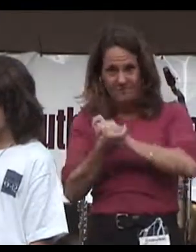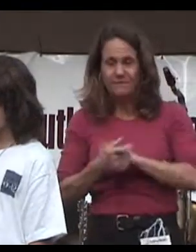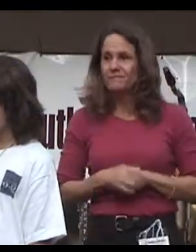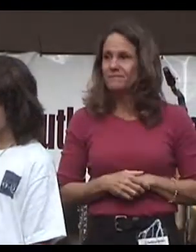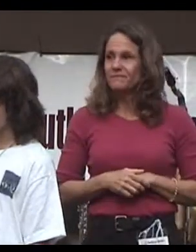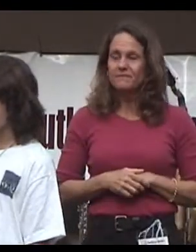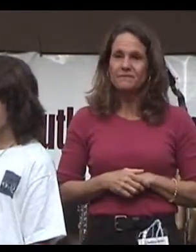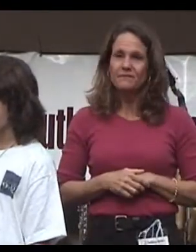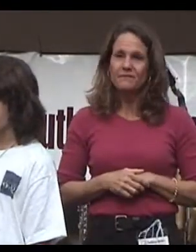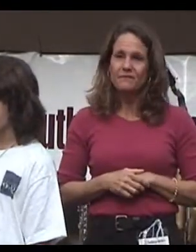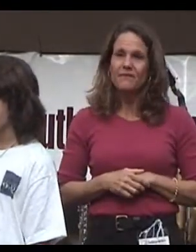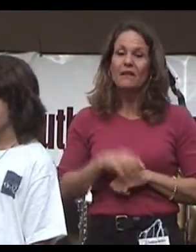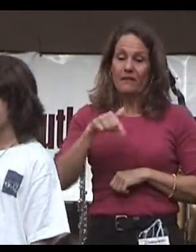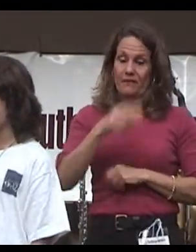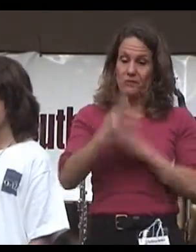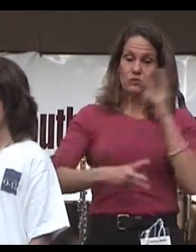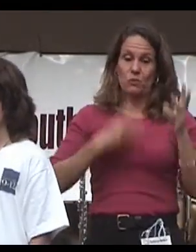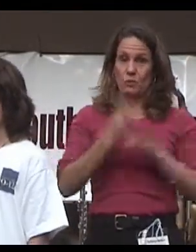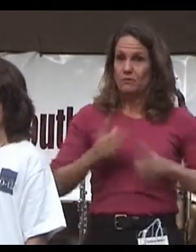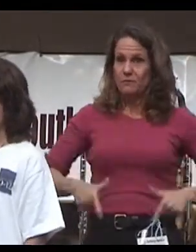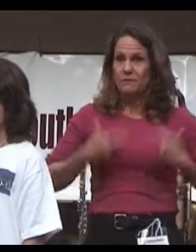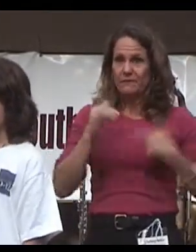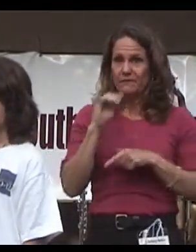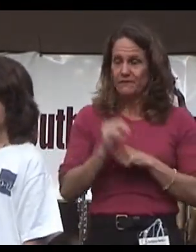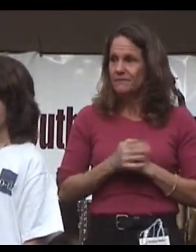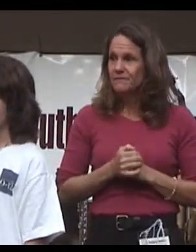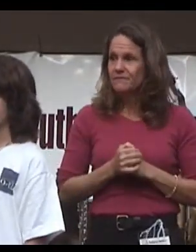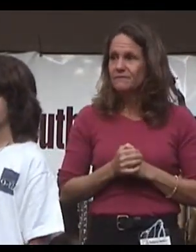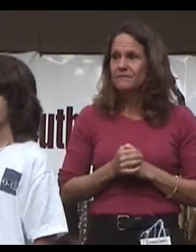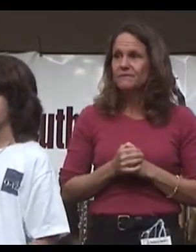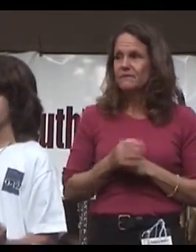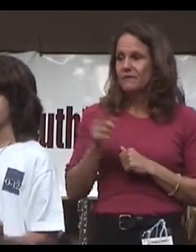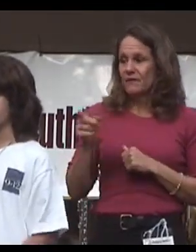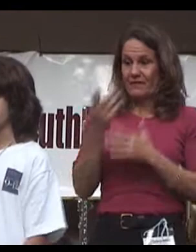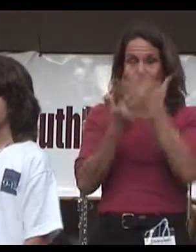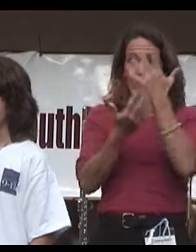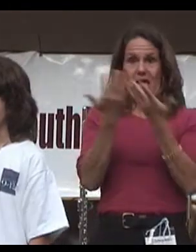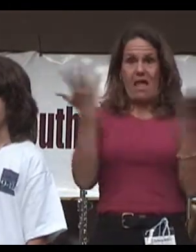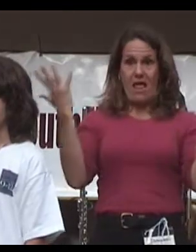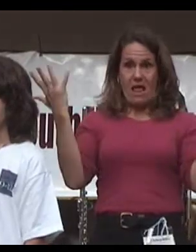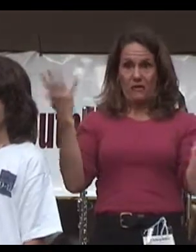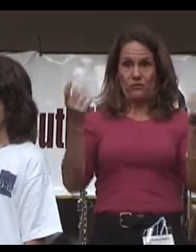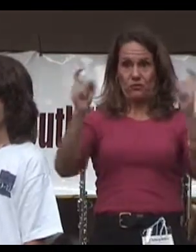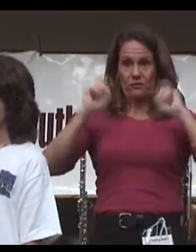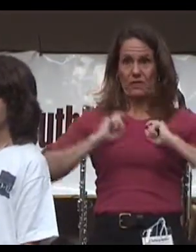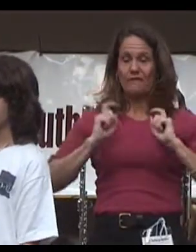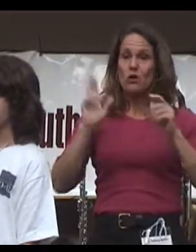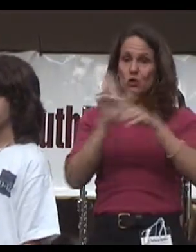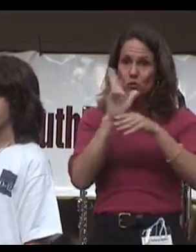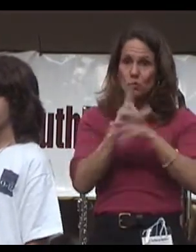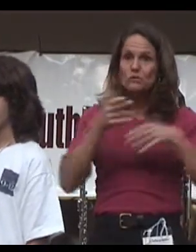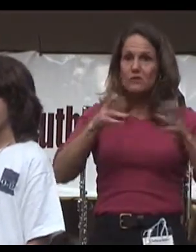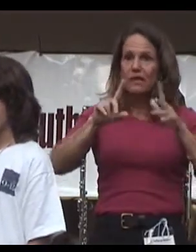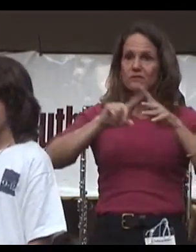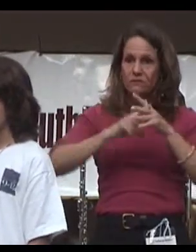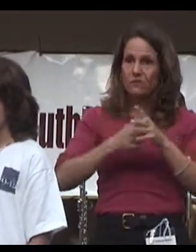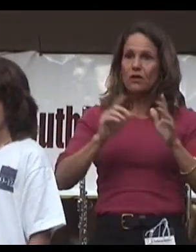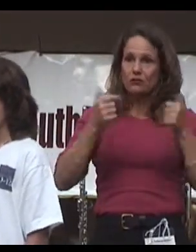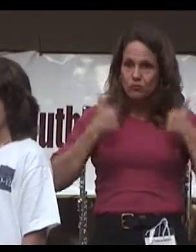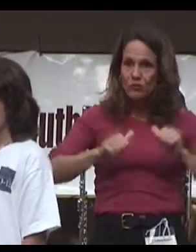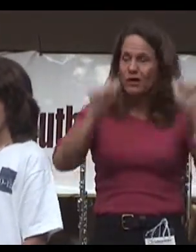This is the world we live in. These are the hands we're given. Use them and let's start trying.